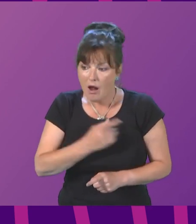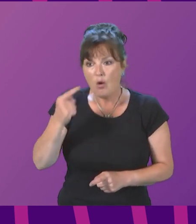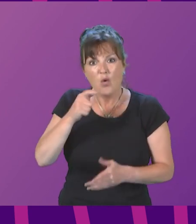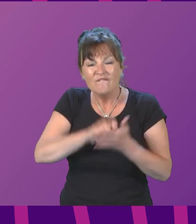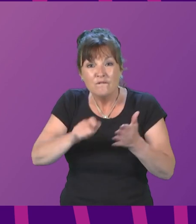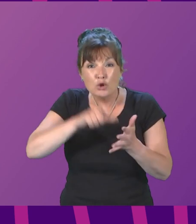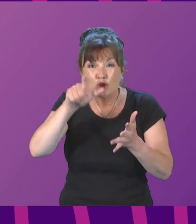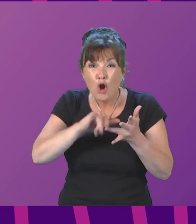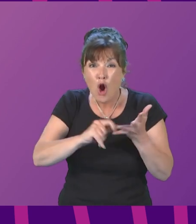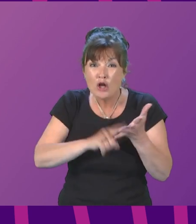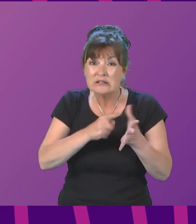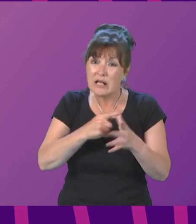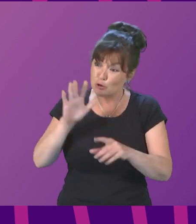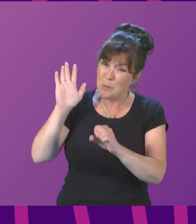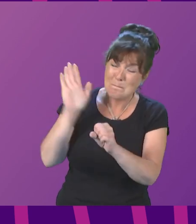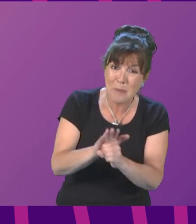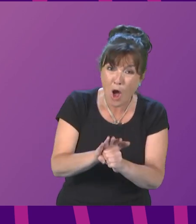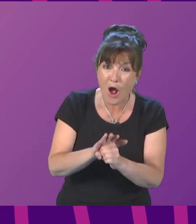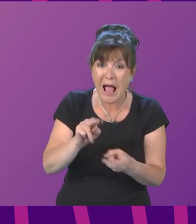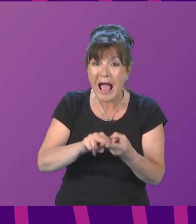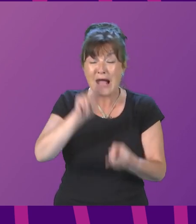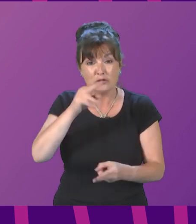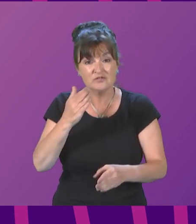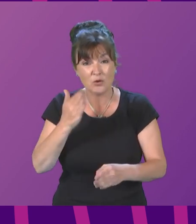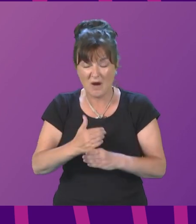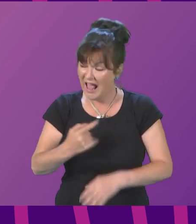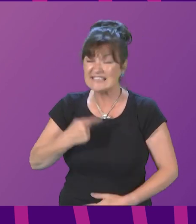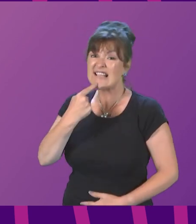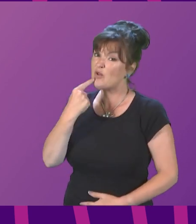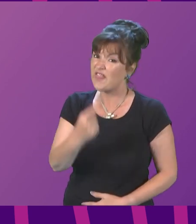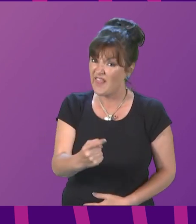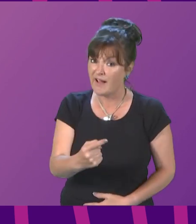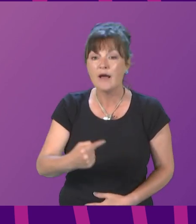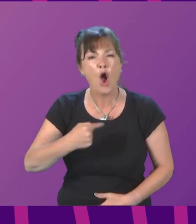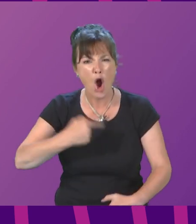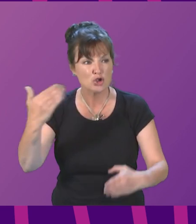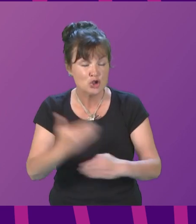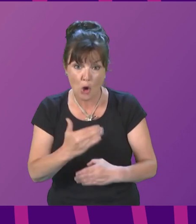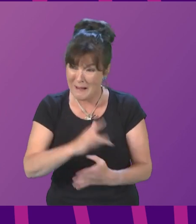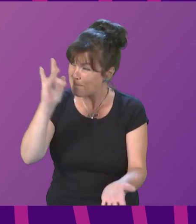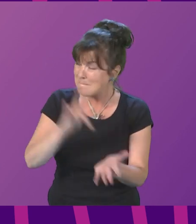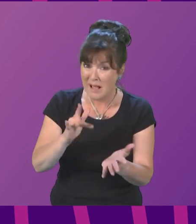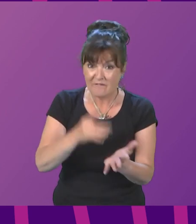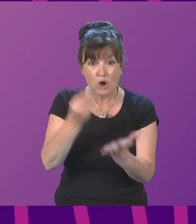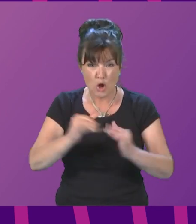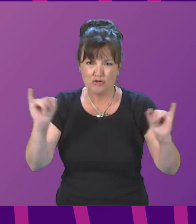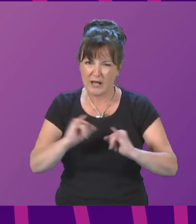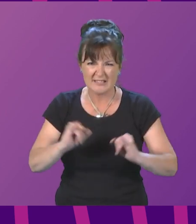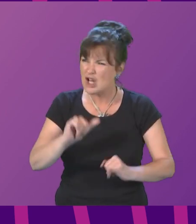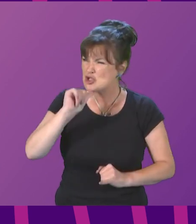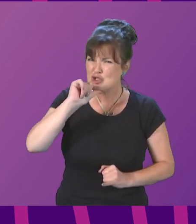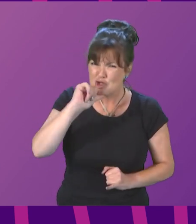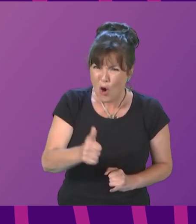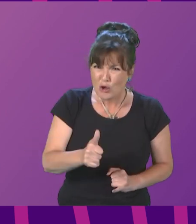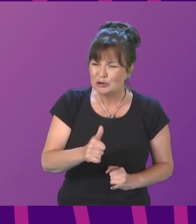bigger pay rise for council workers, because I say this, our job in the midst of a cost crisis is not to press down